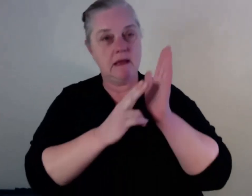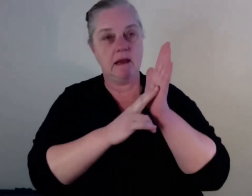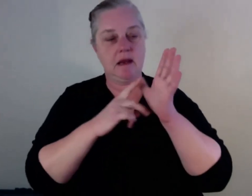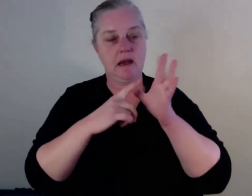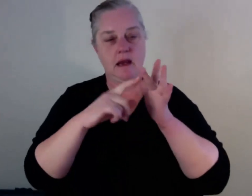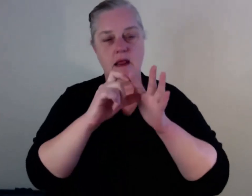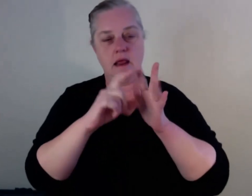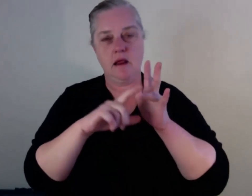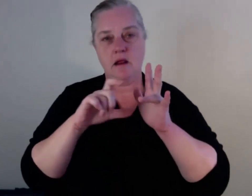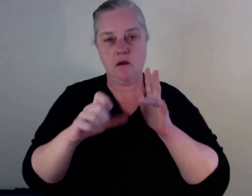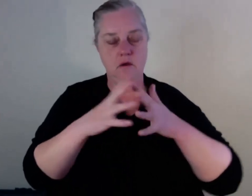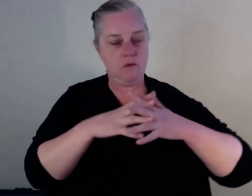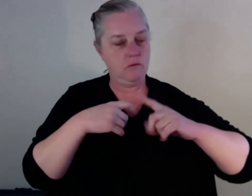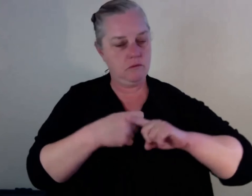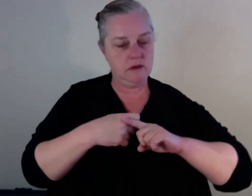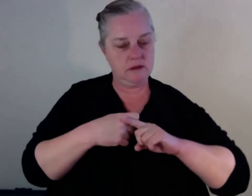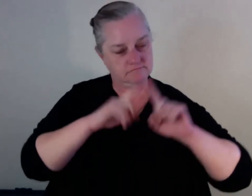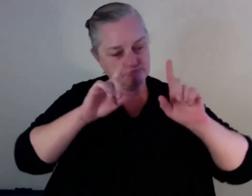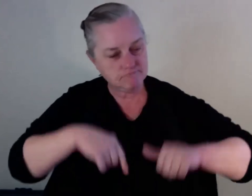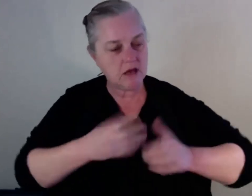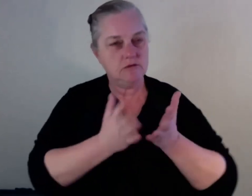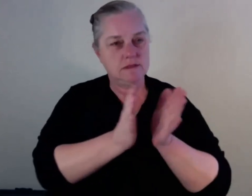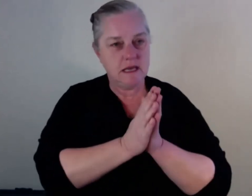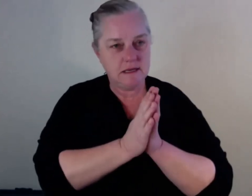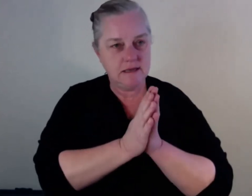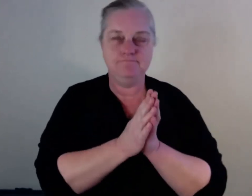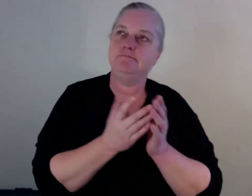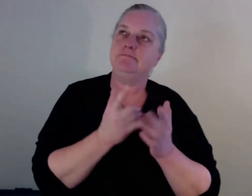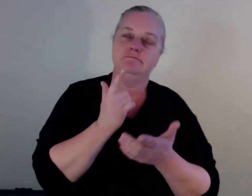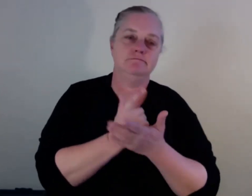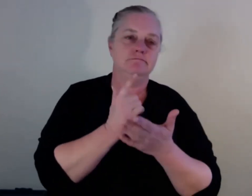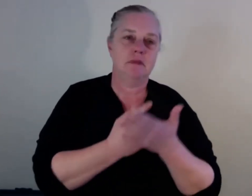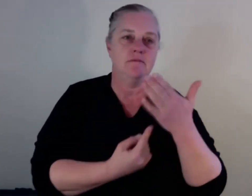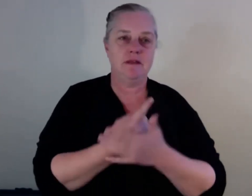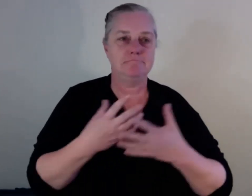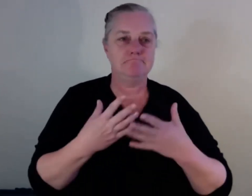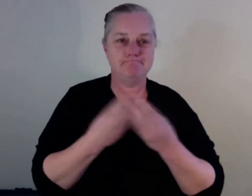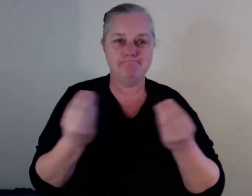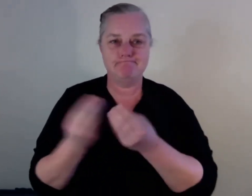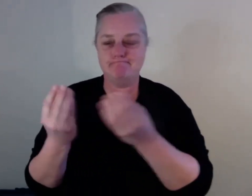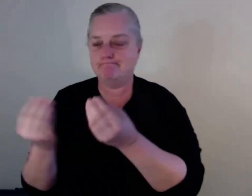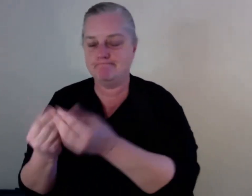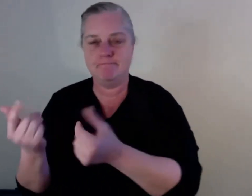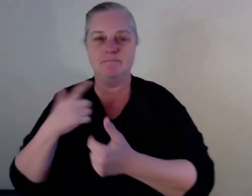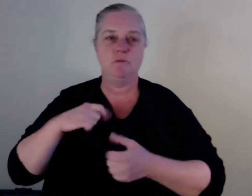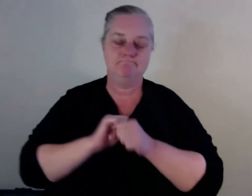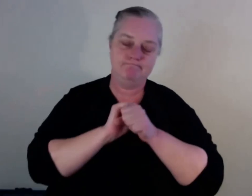a lot of the events have had to be cancelled because of the COVID-19 lockdown. But there are still some events